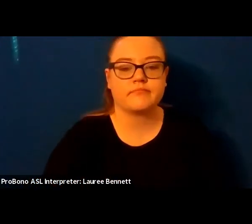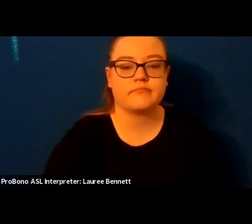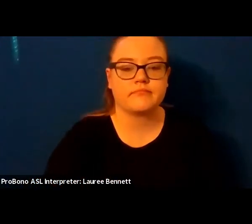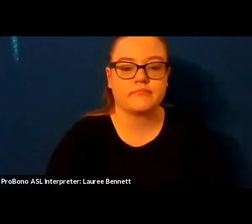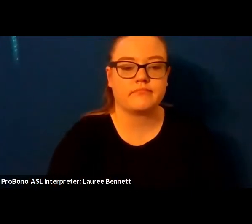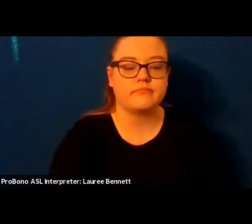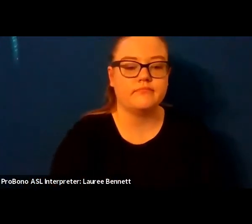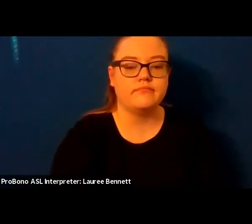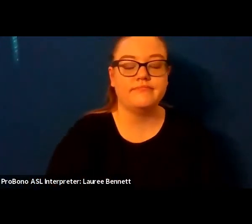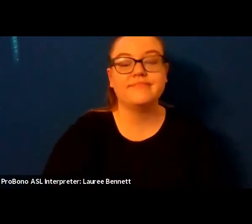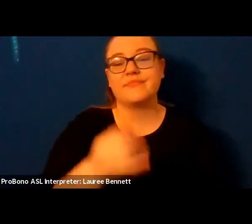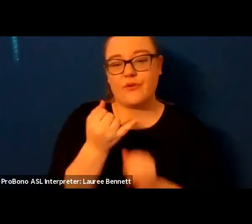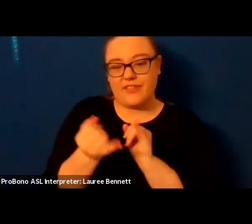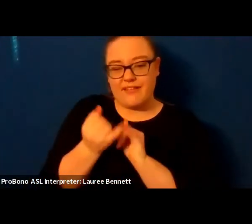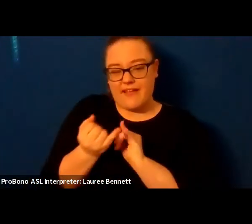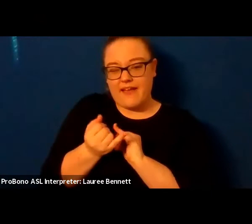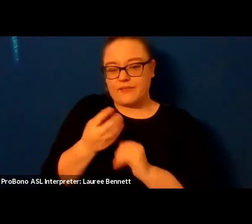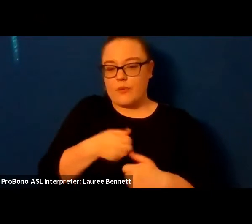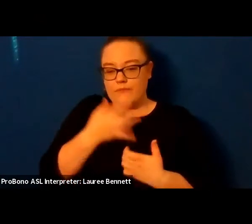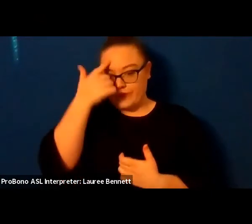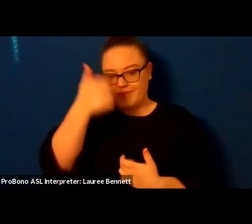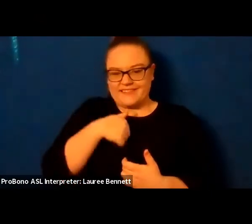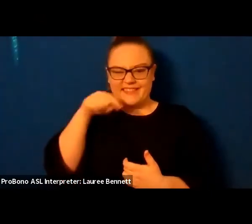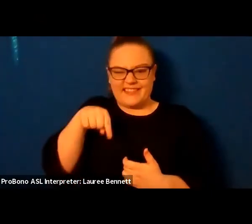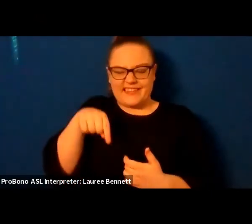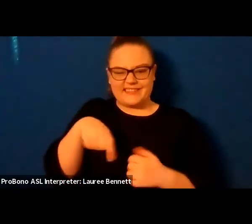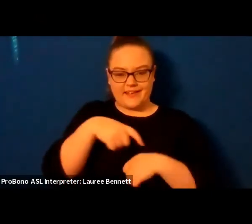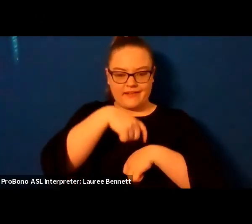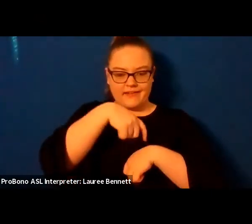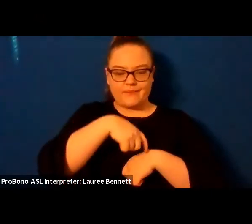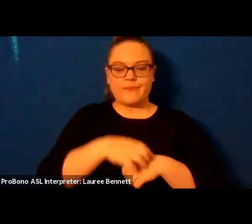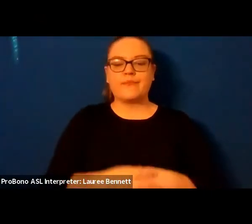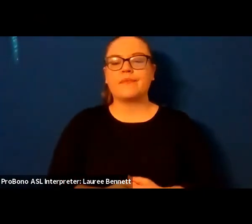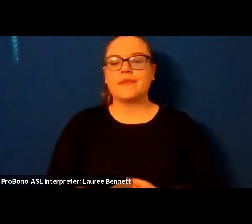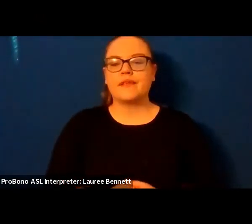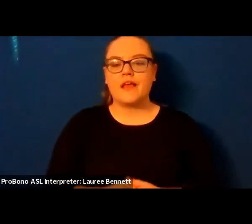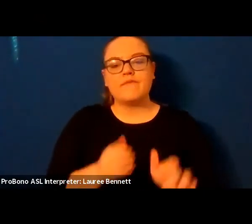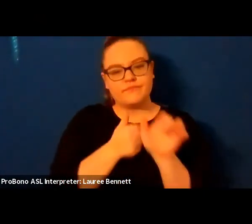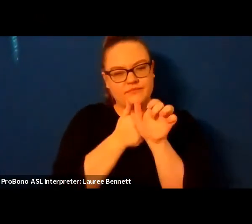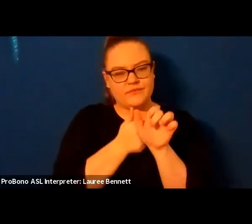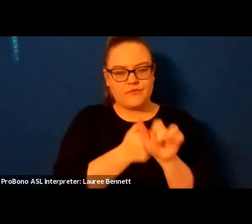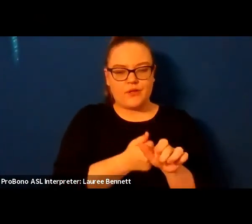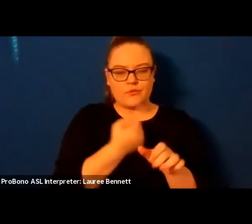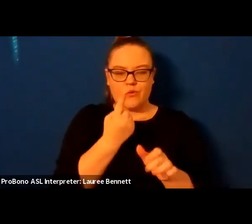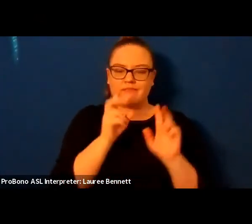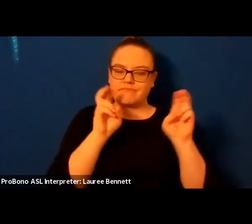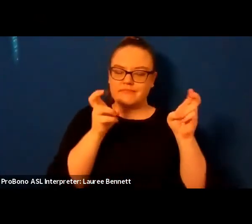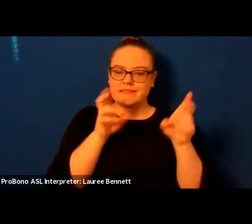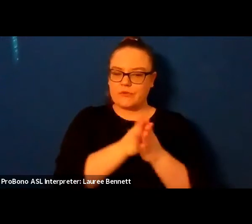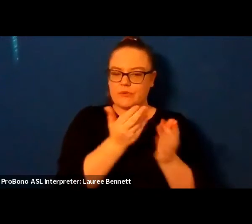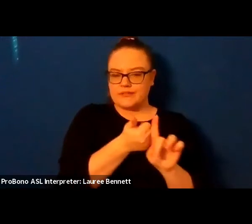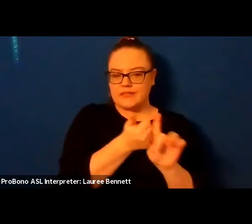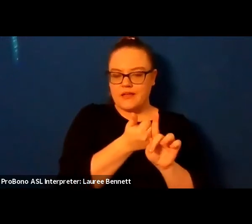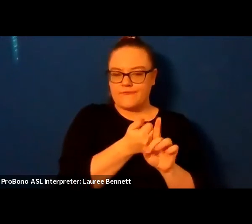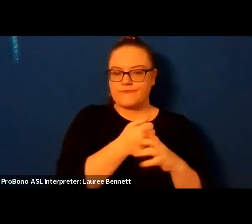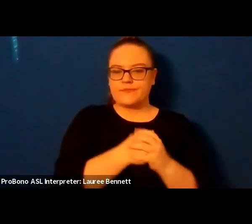poem i'll read in this round is um follows one of the threads in the book is um reimaginings